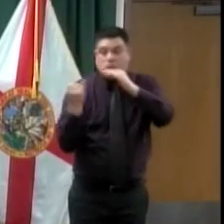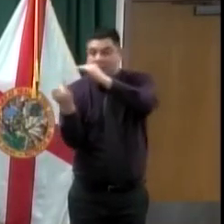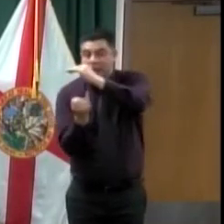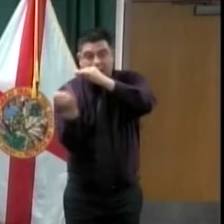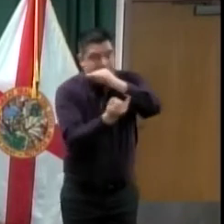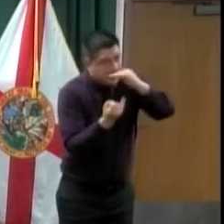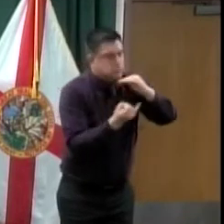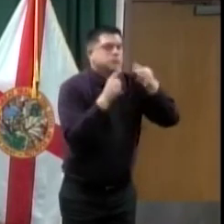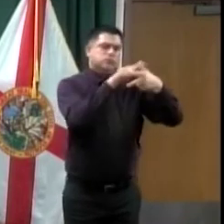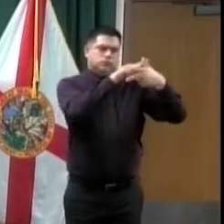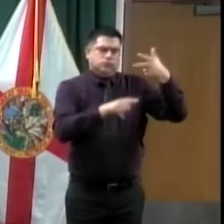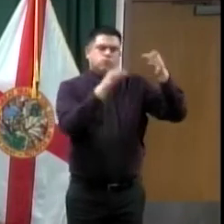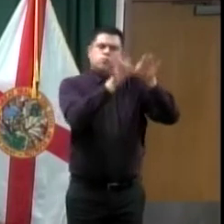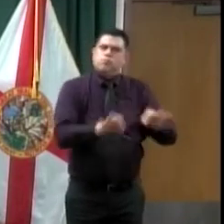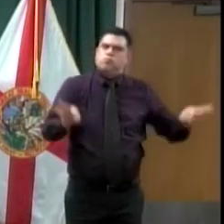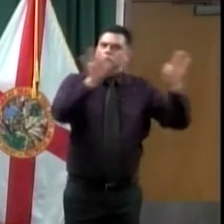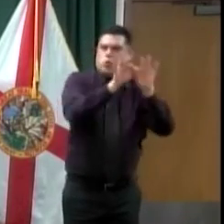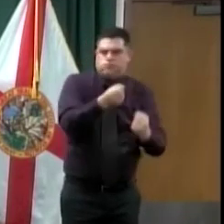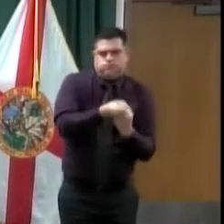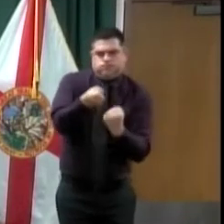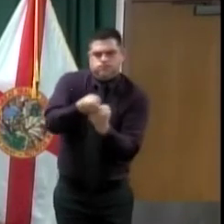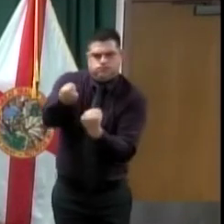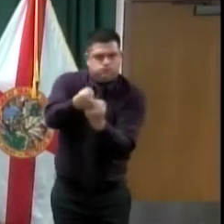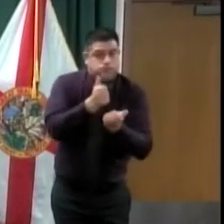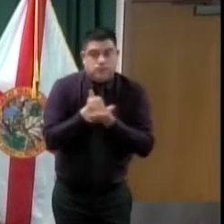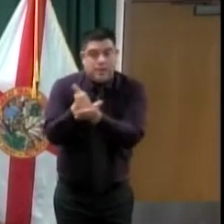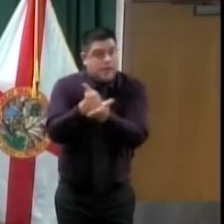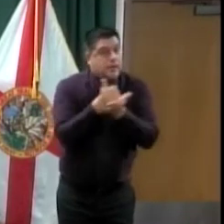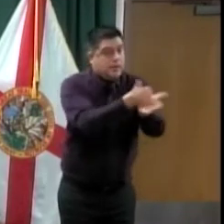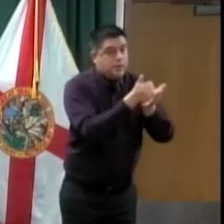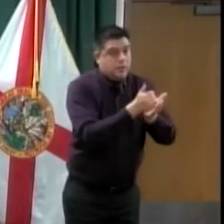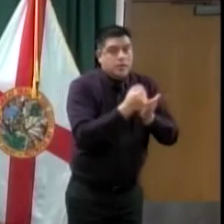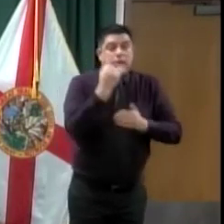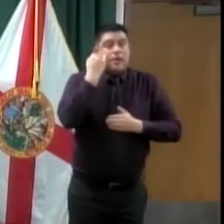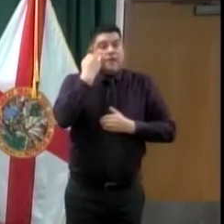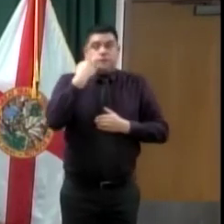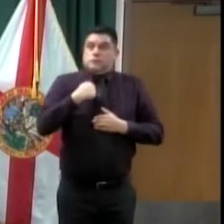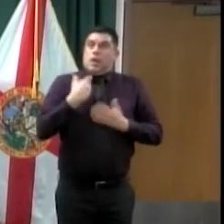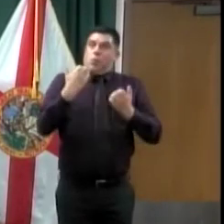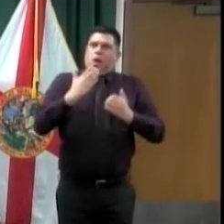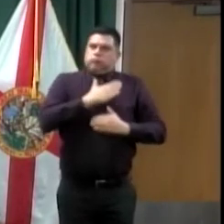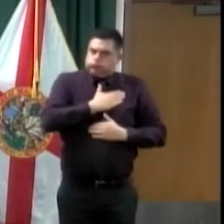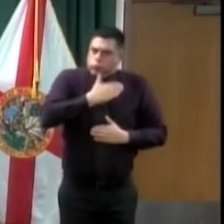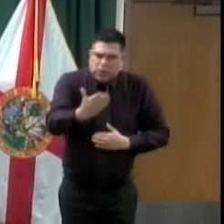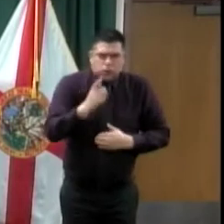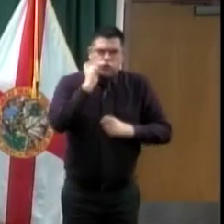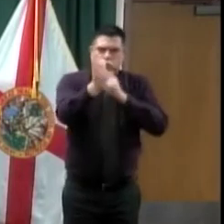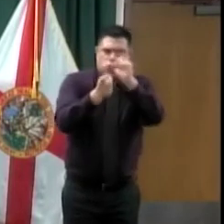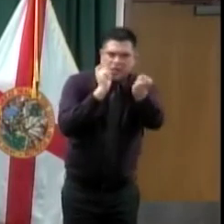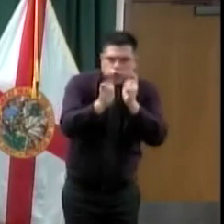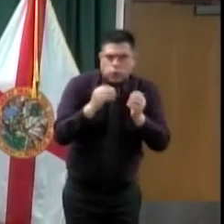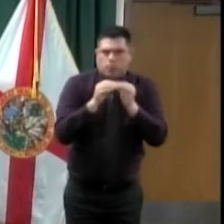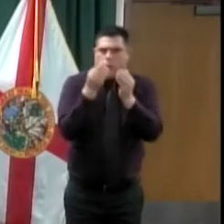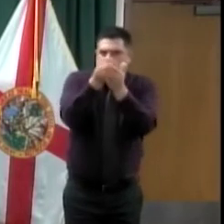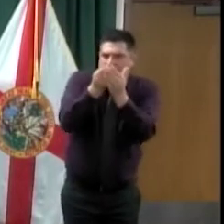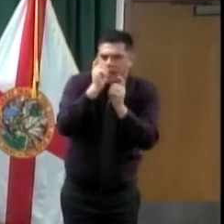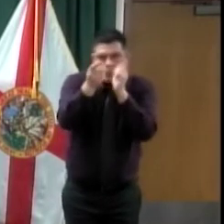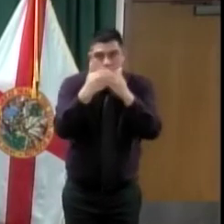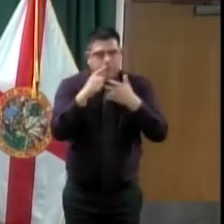when you are thinking about that, look at these organizations as they've been providing food and other materials